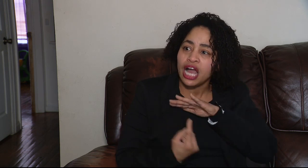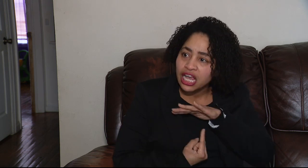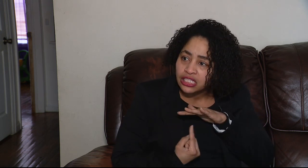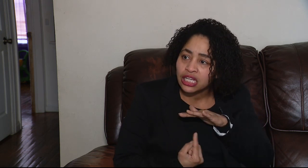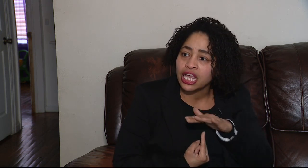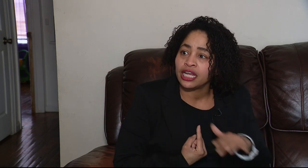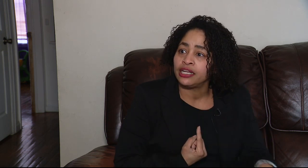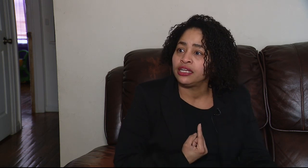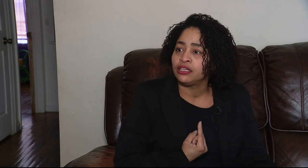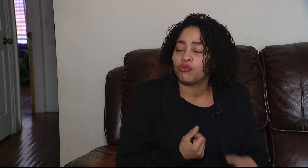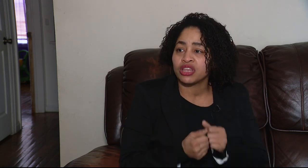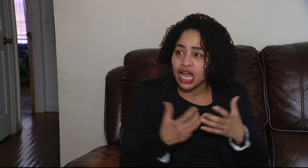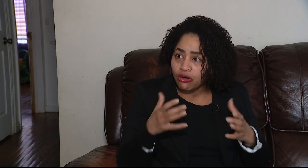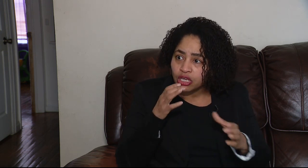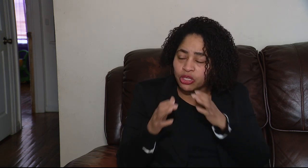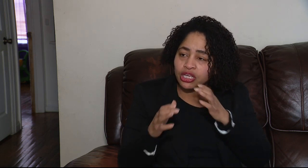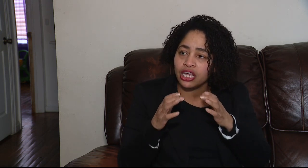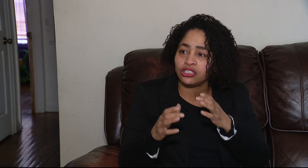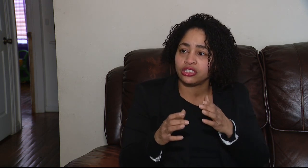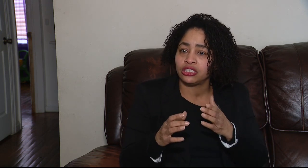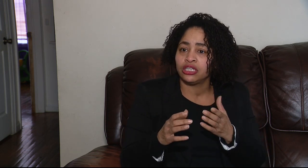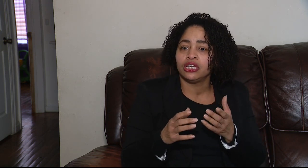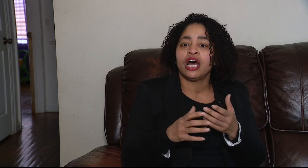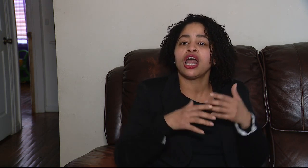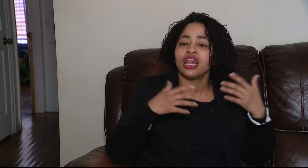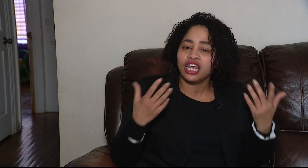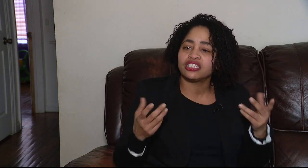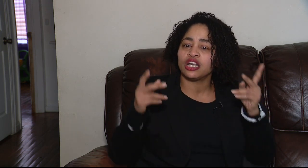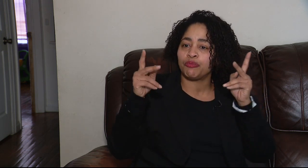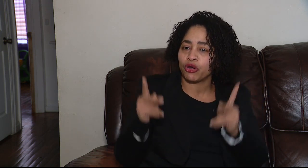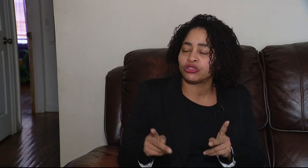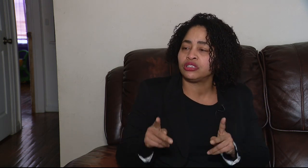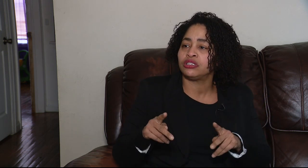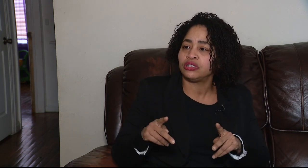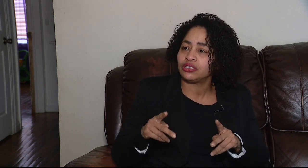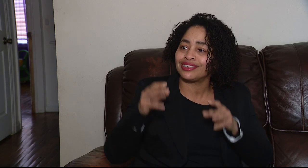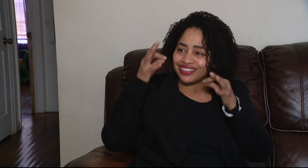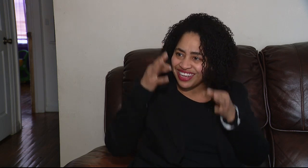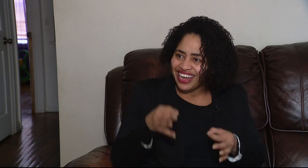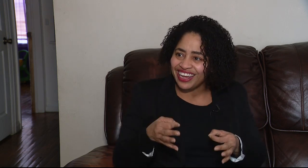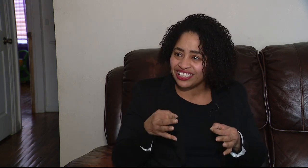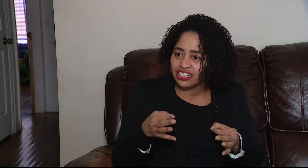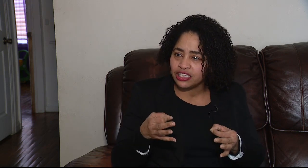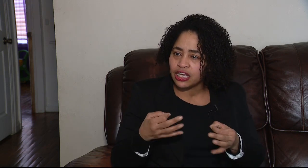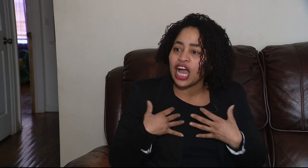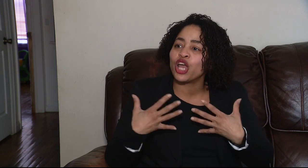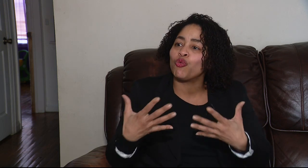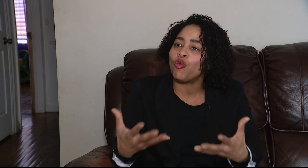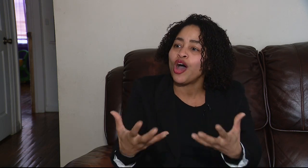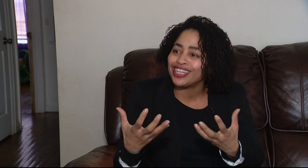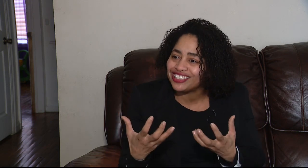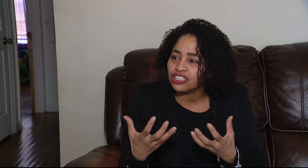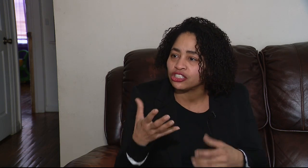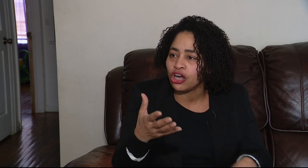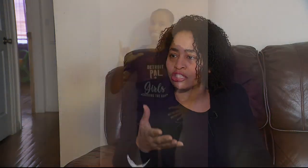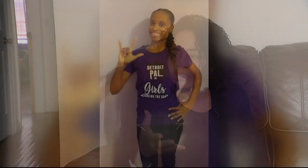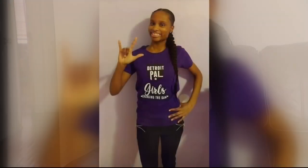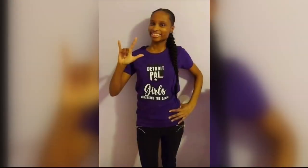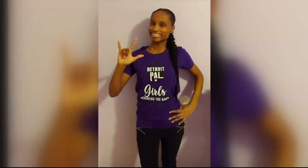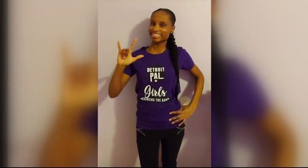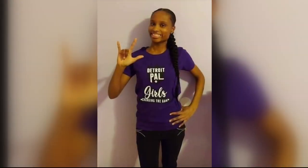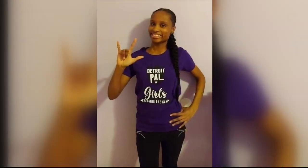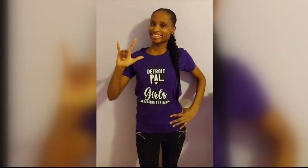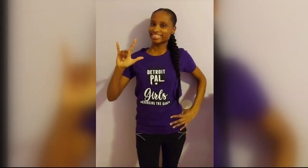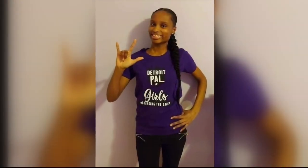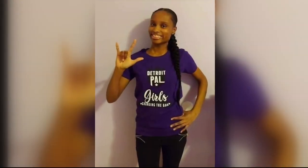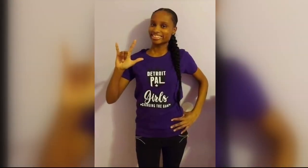world isolated without communication unless a person decides I want to talk to